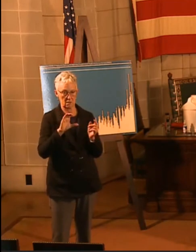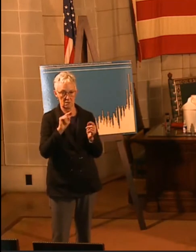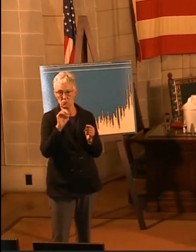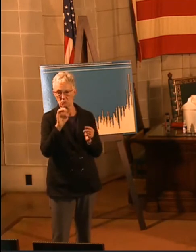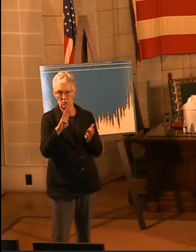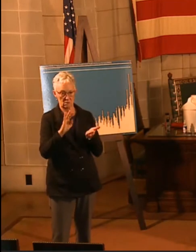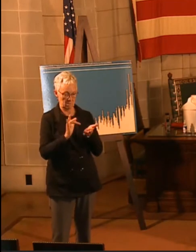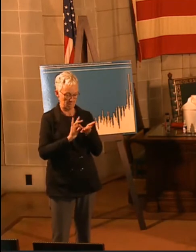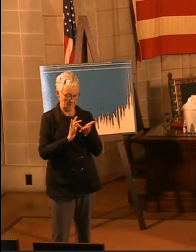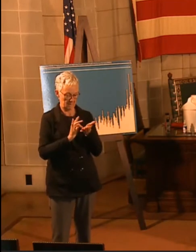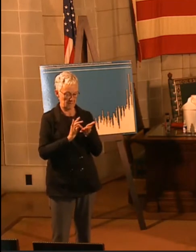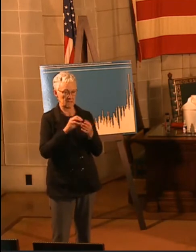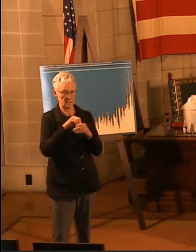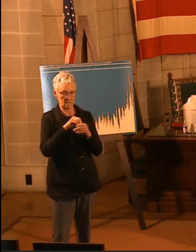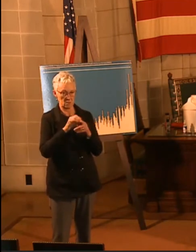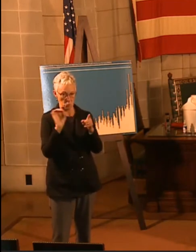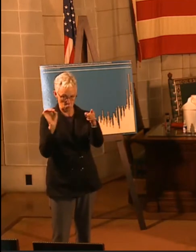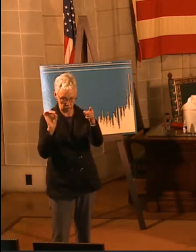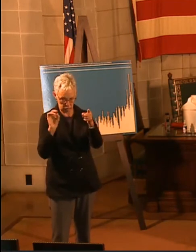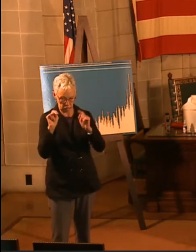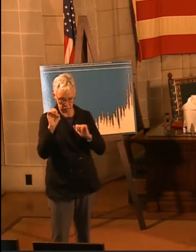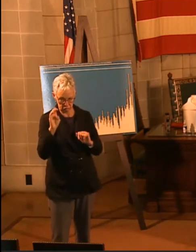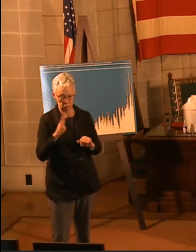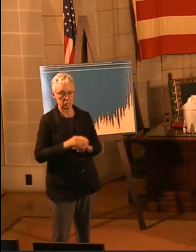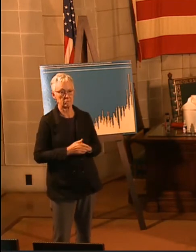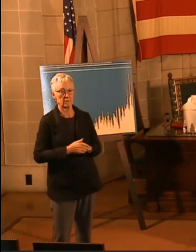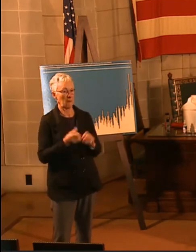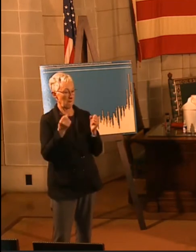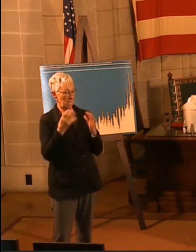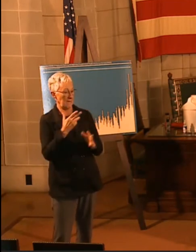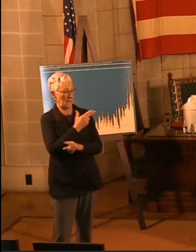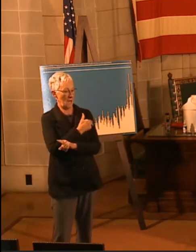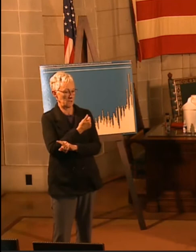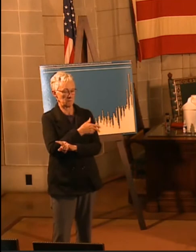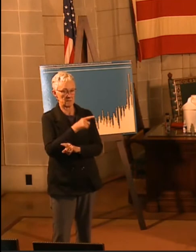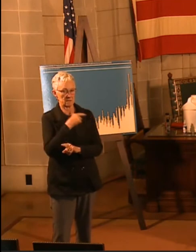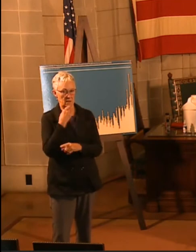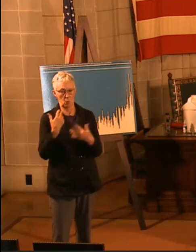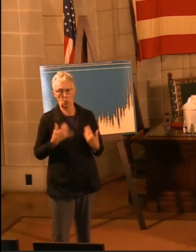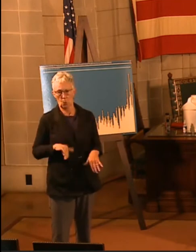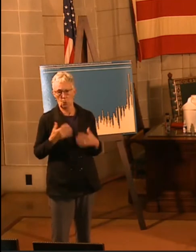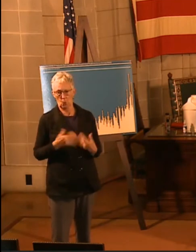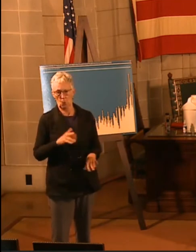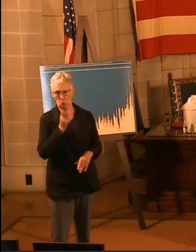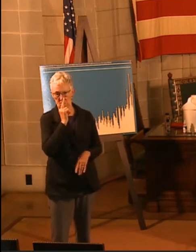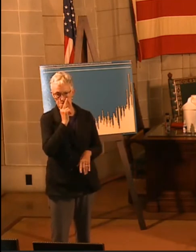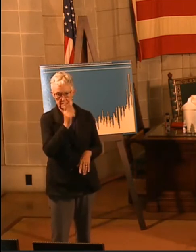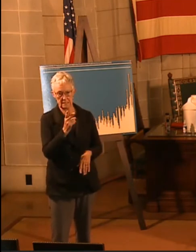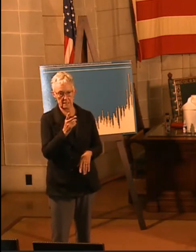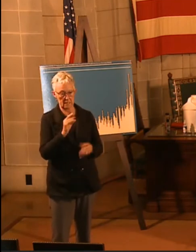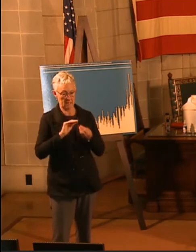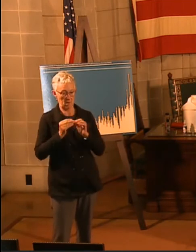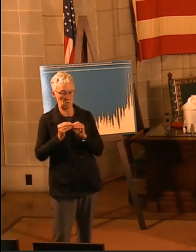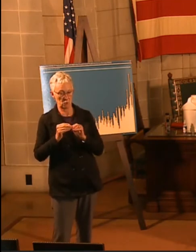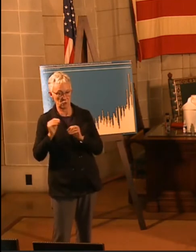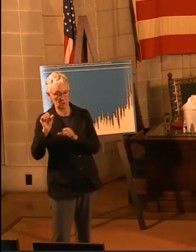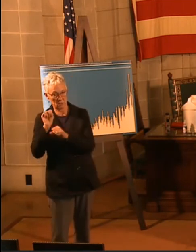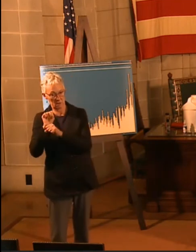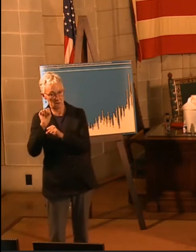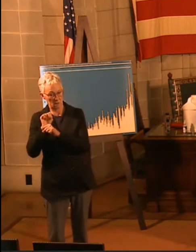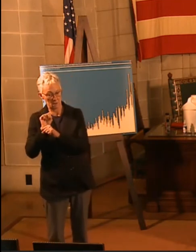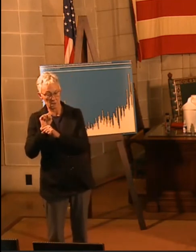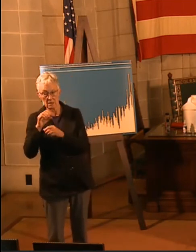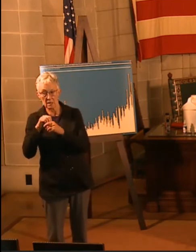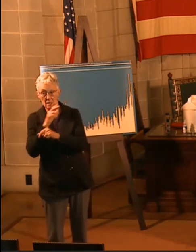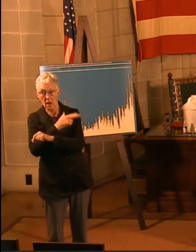And what many of those hospitals have reported is a dramatic reduction in staff infection rates once they implemented